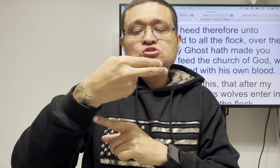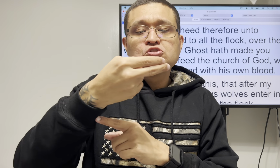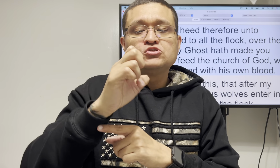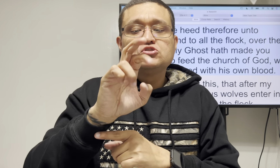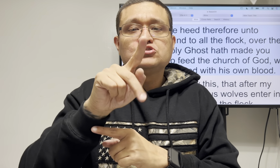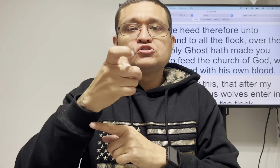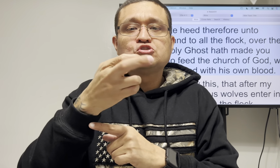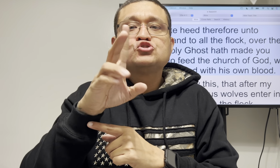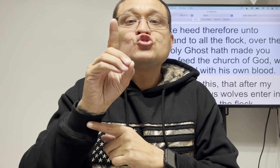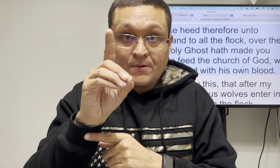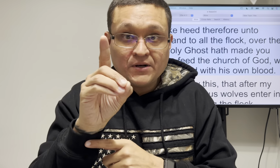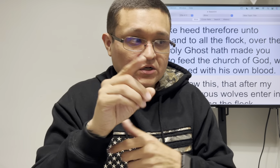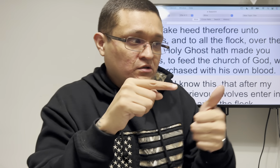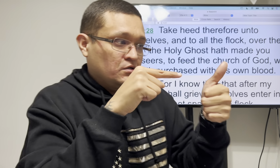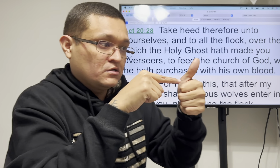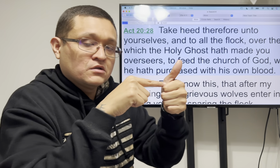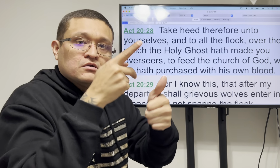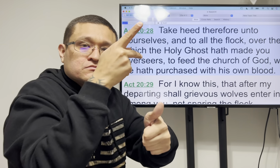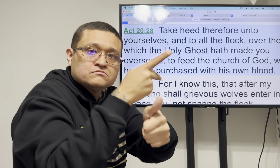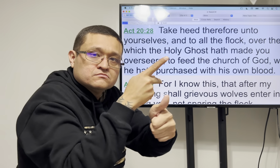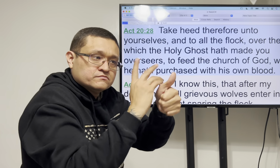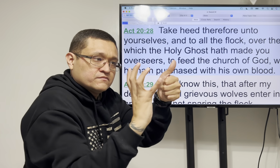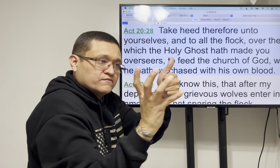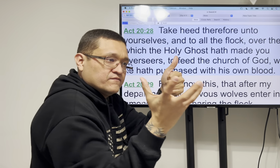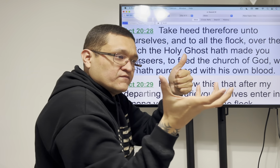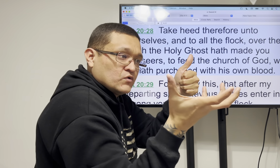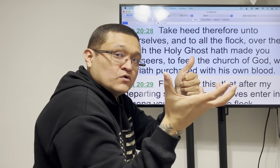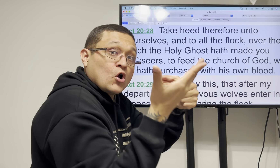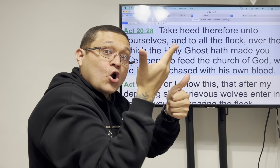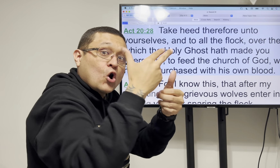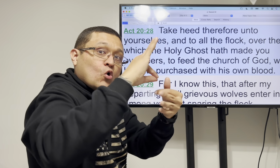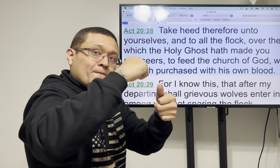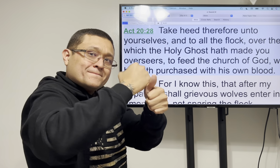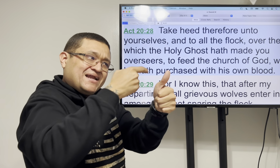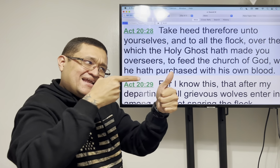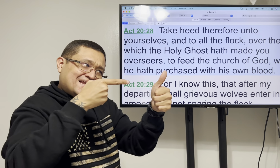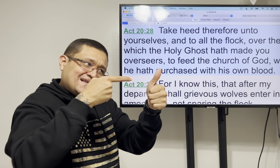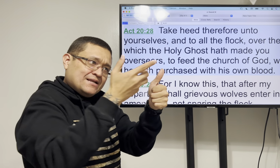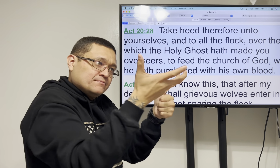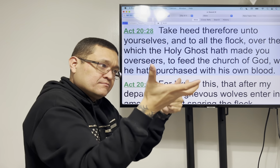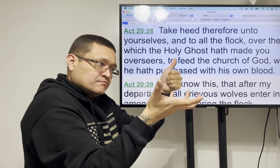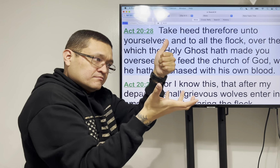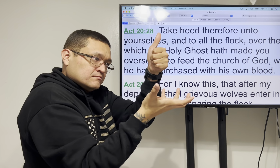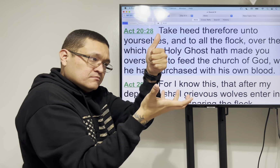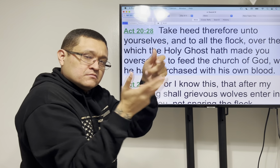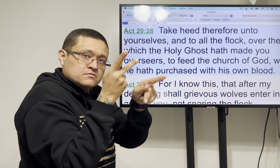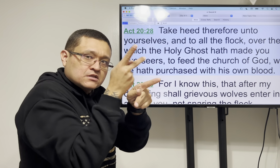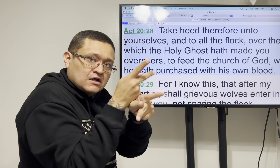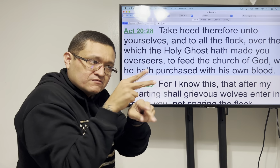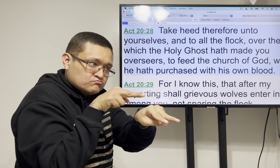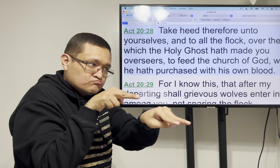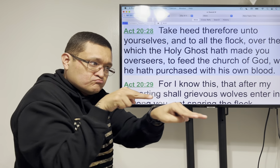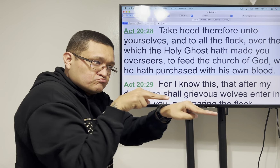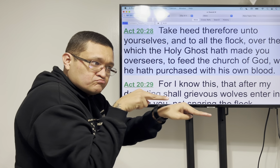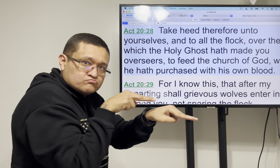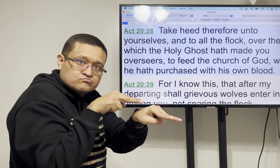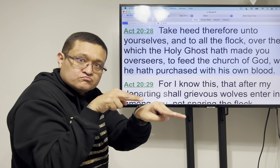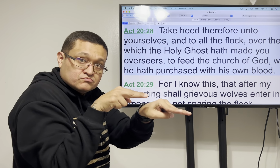and we see our pastors as shepherds taking care of his group of people as a flock of sheep he